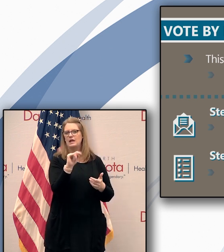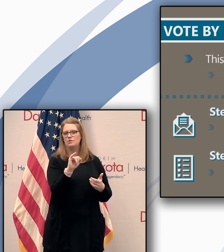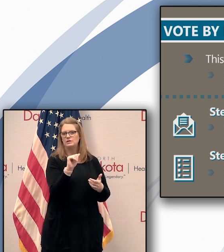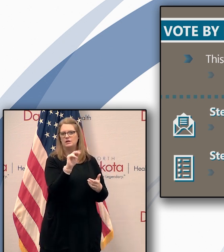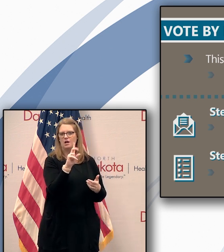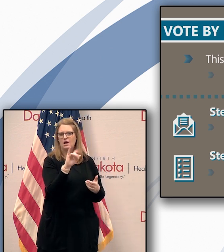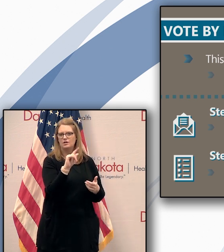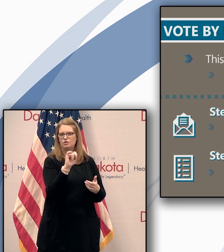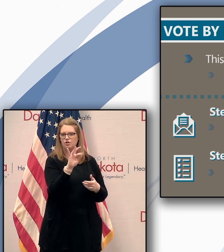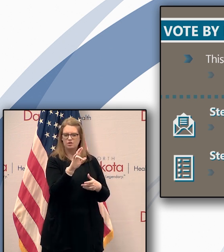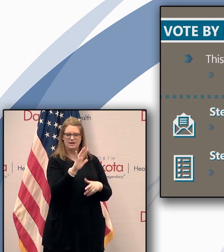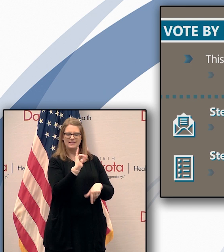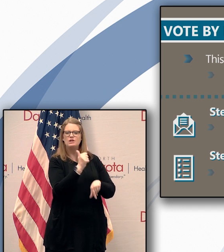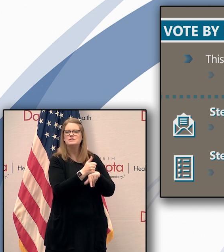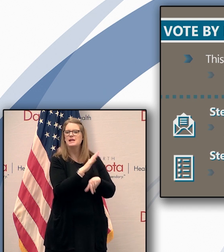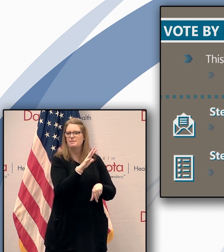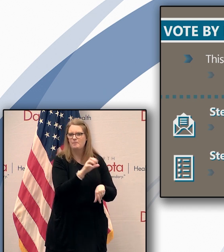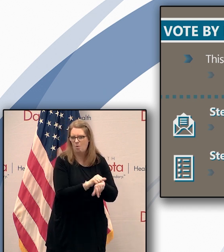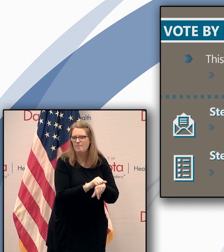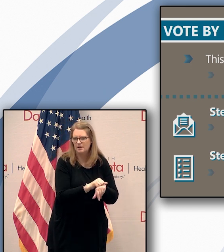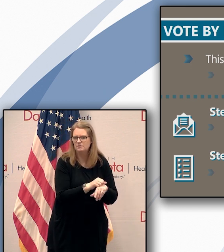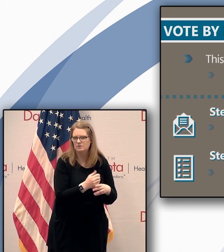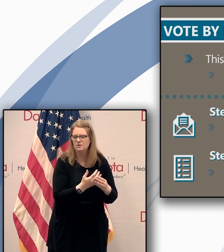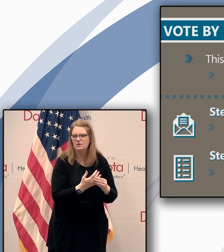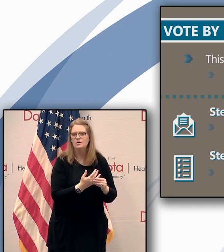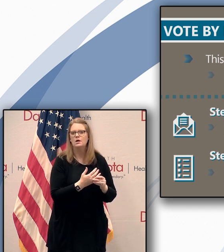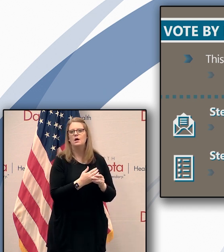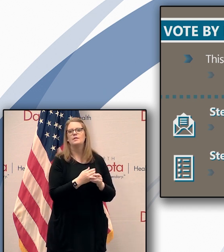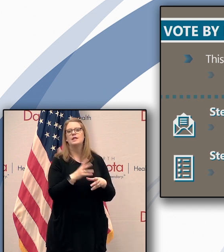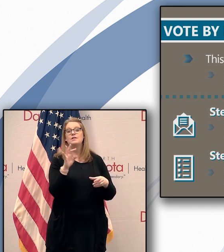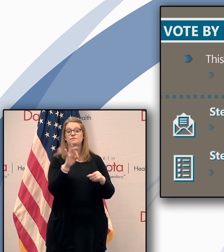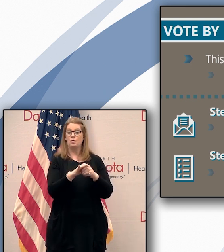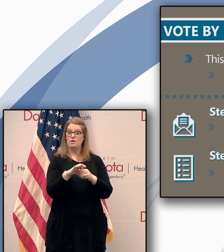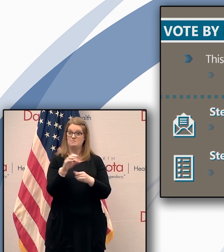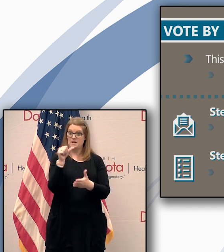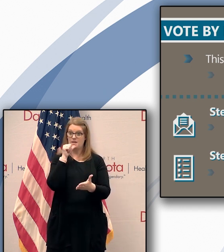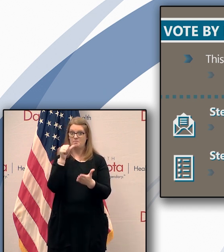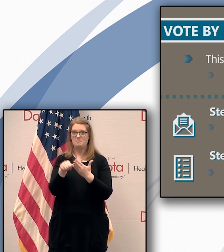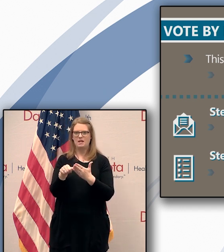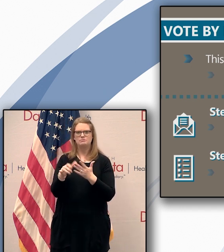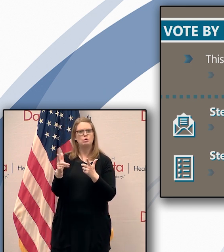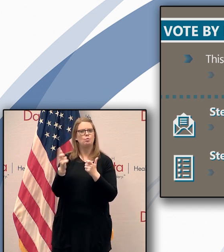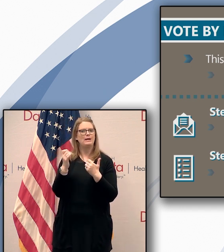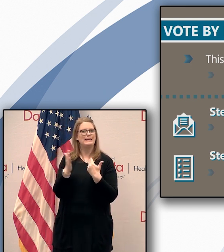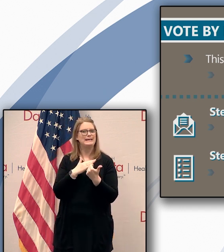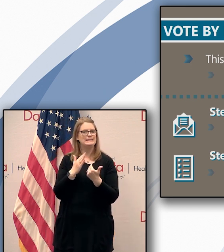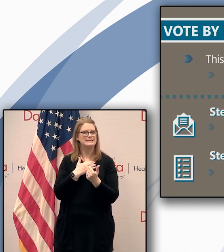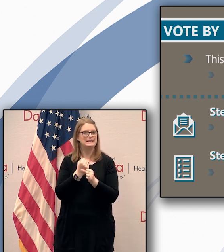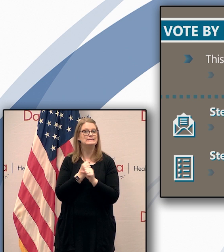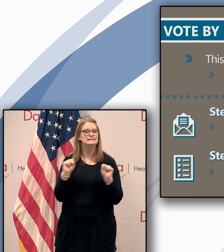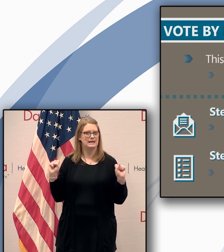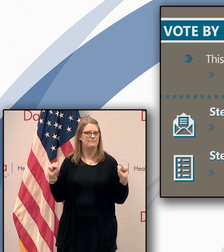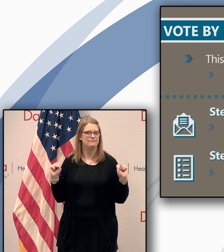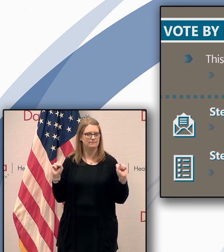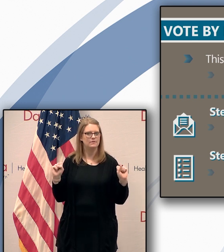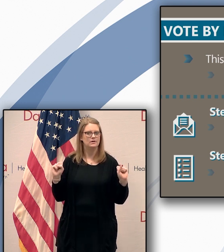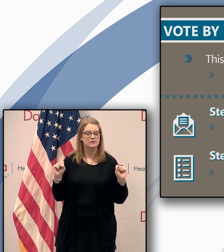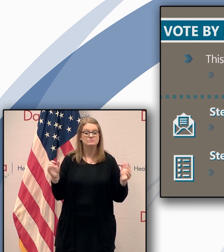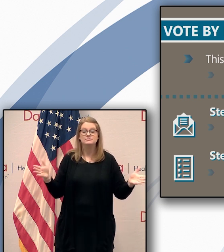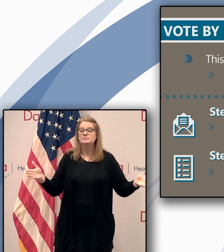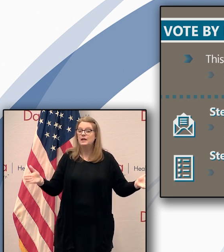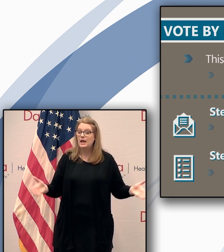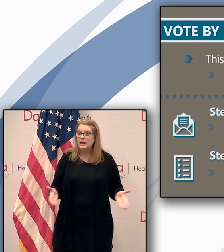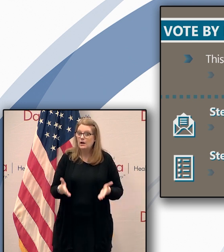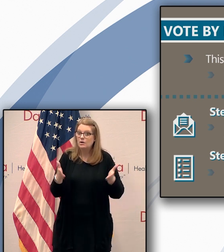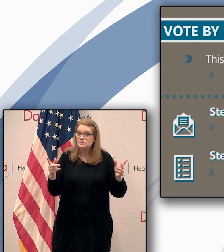appointment and learn about any precautions you may need to take. Then voting by mail can be quick, easy, and safely done from home. We encourage all